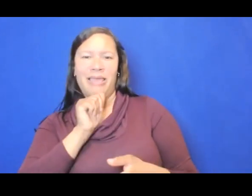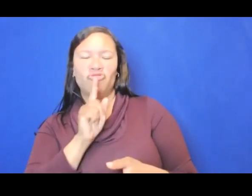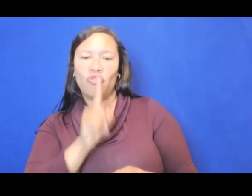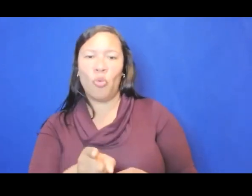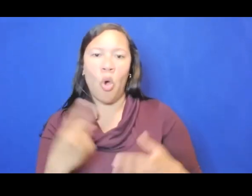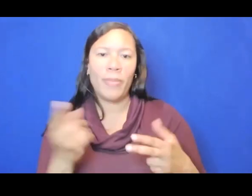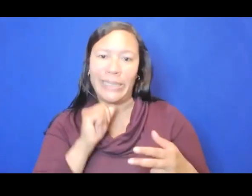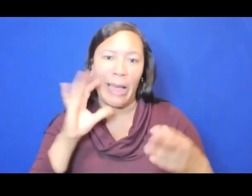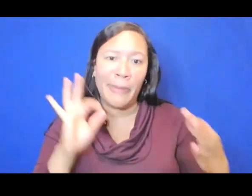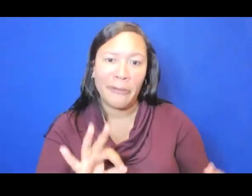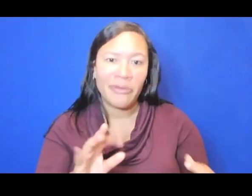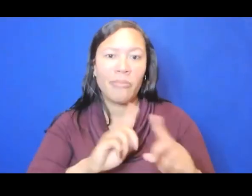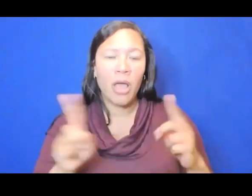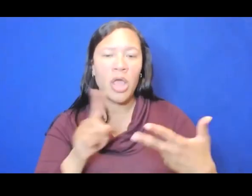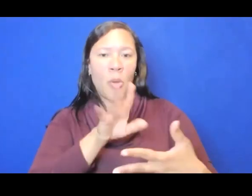Okay.